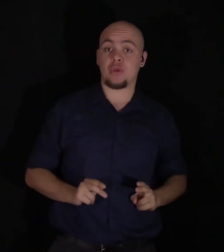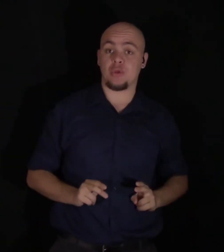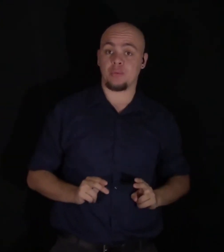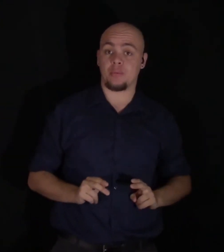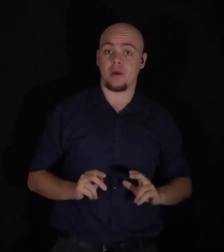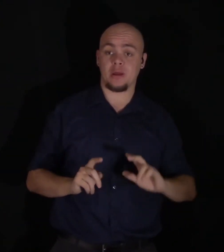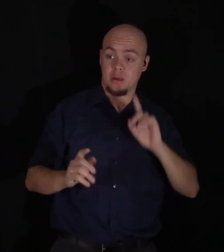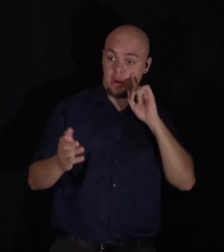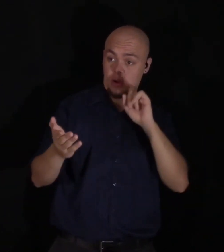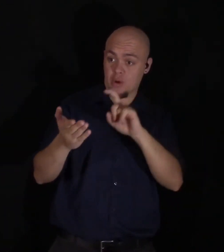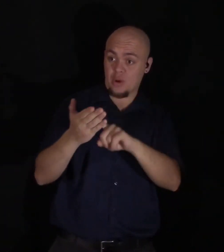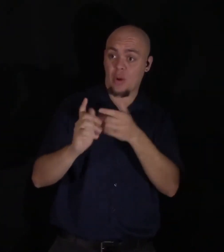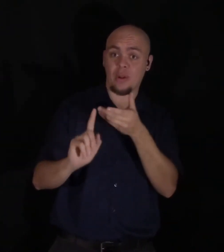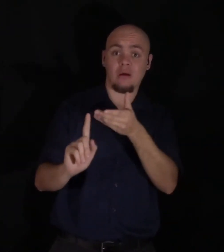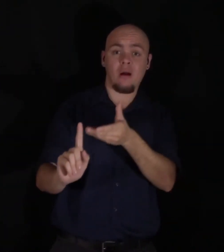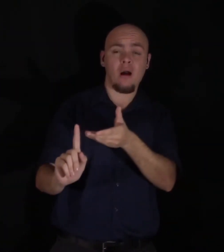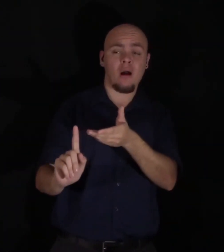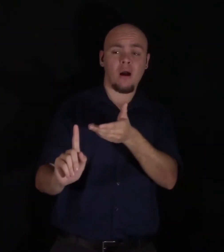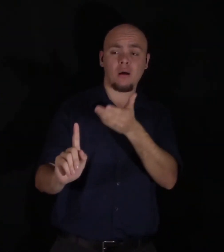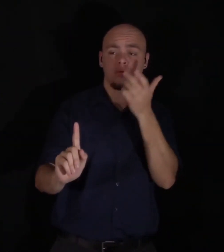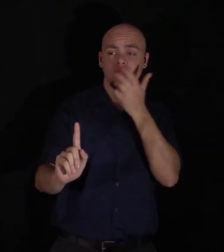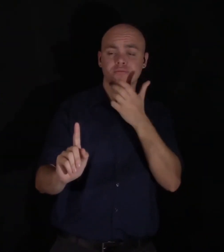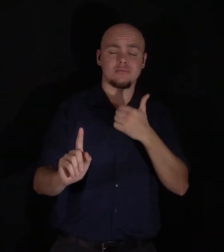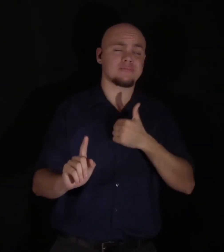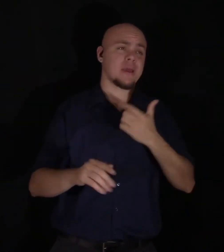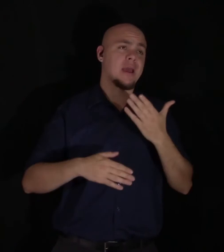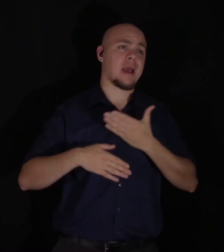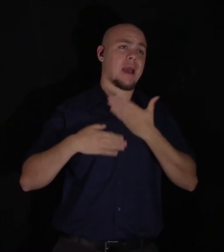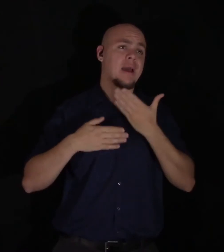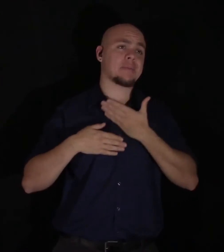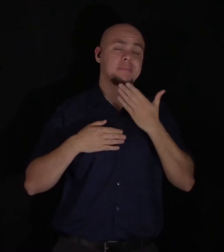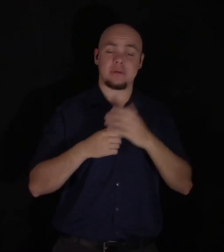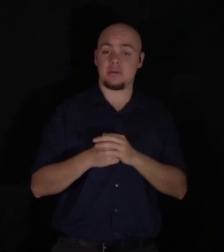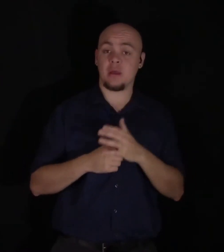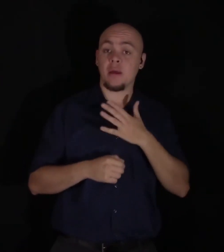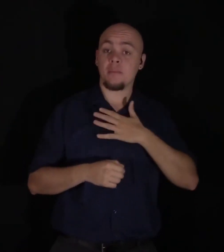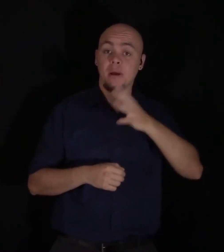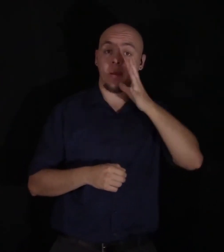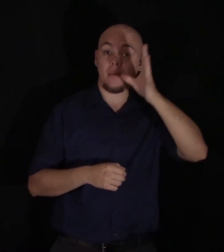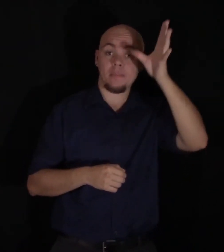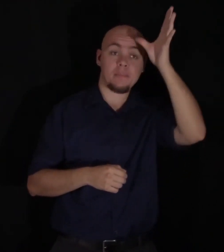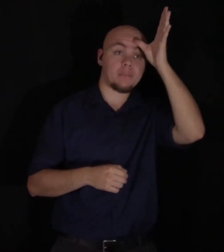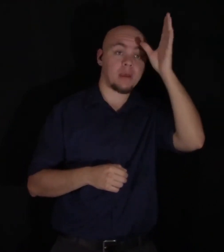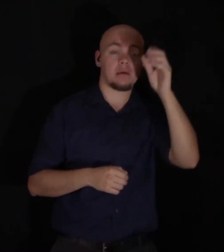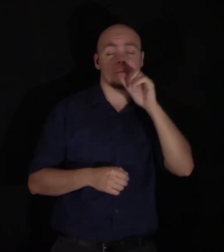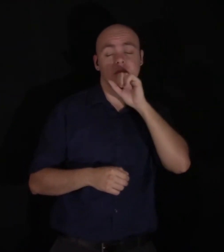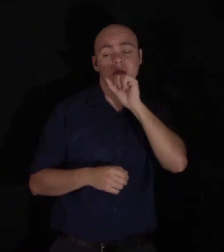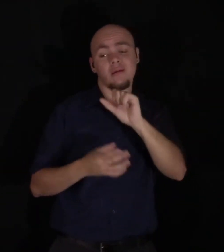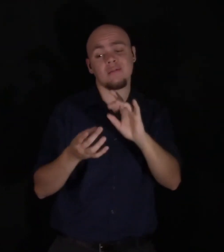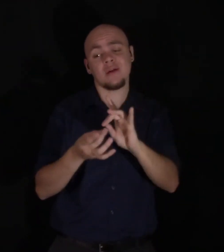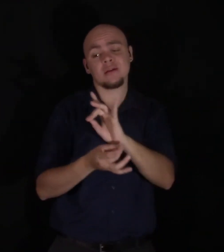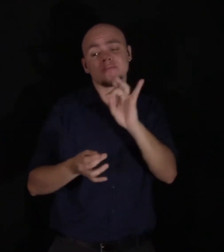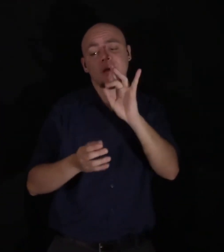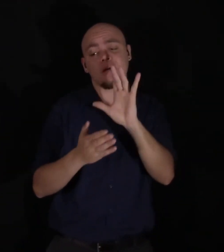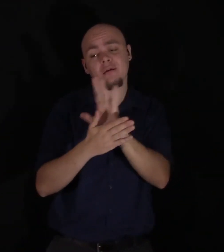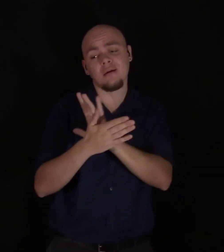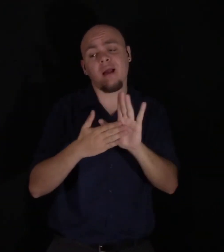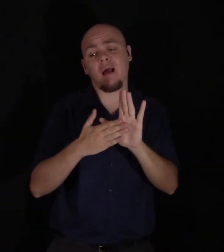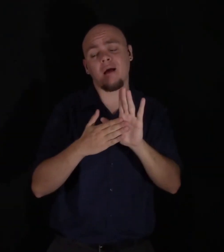childhood than myself. My parents were possessed by the very spirit of kindness and indulgence. We